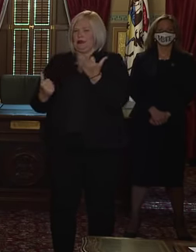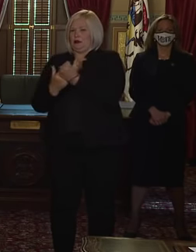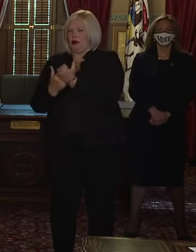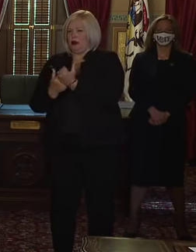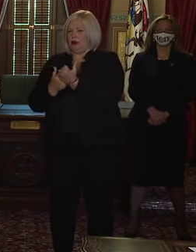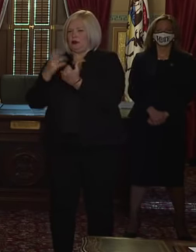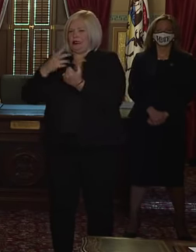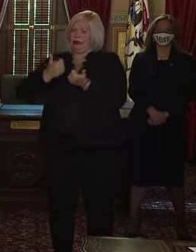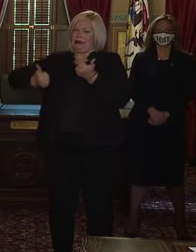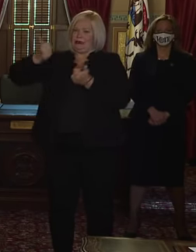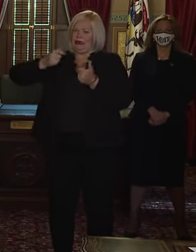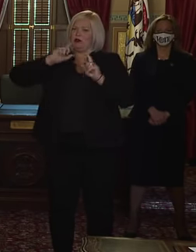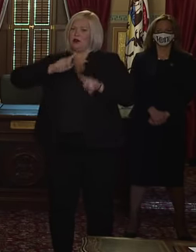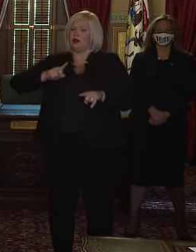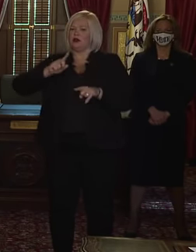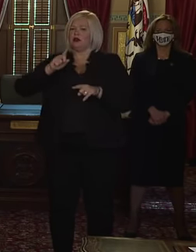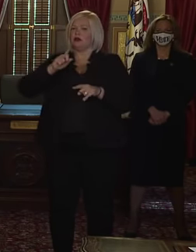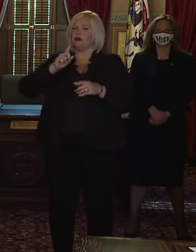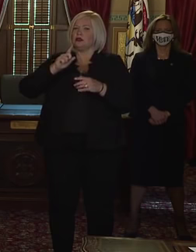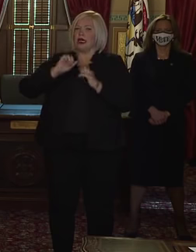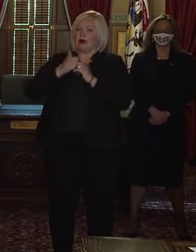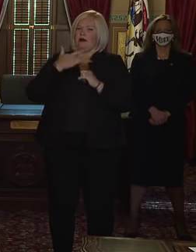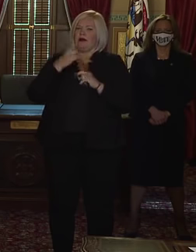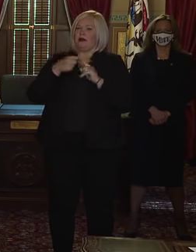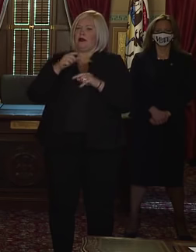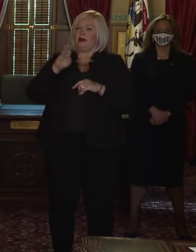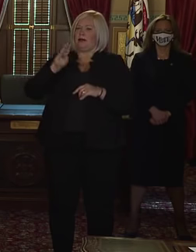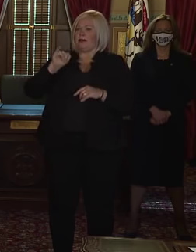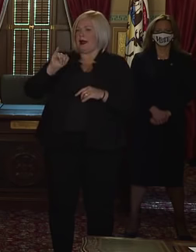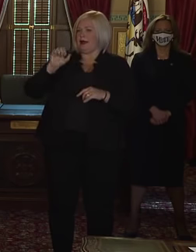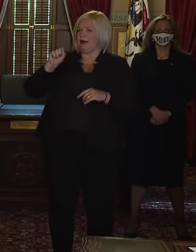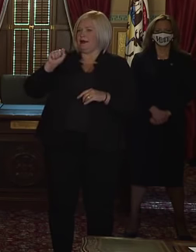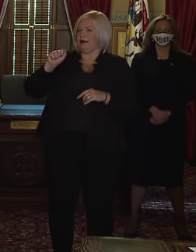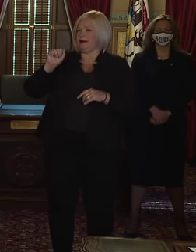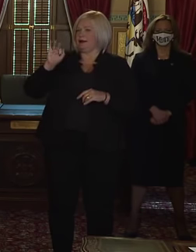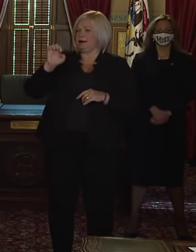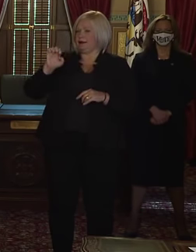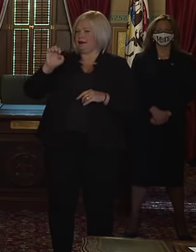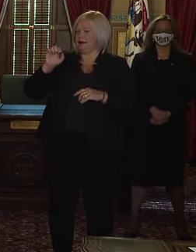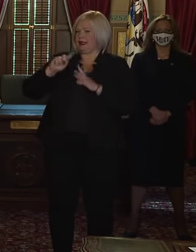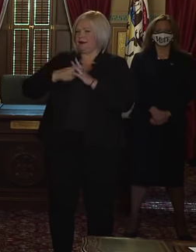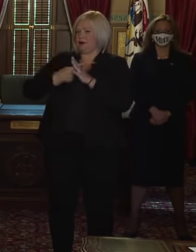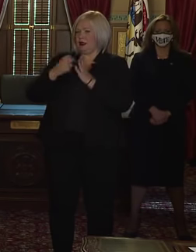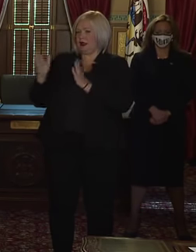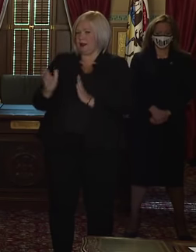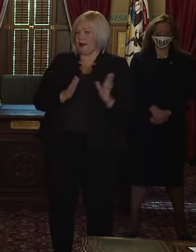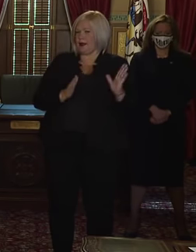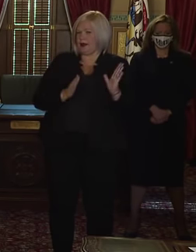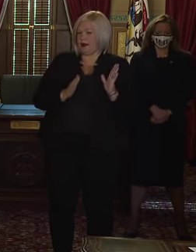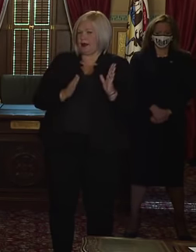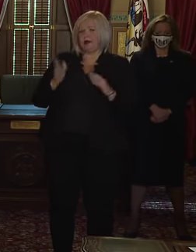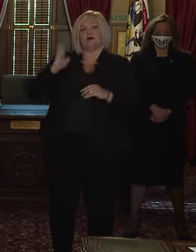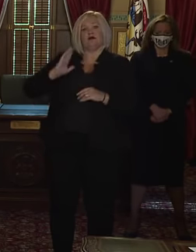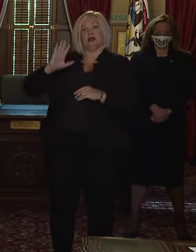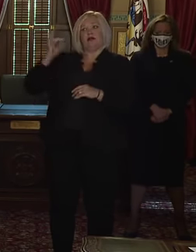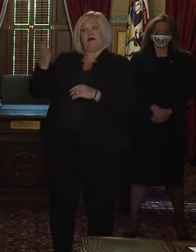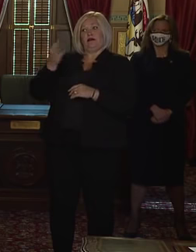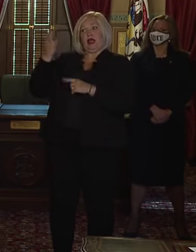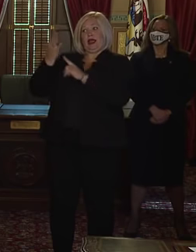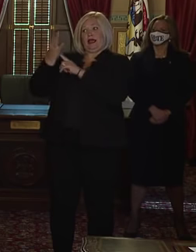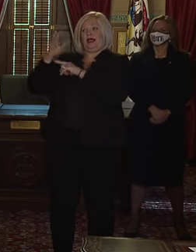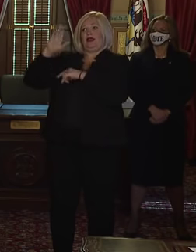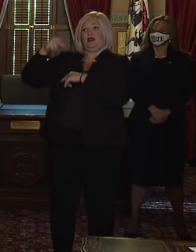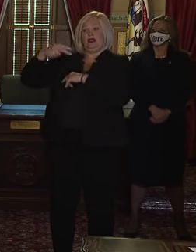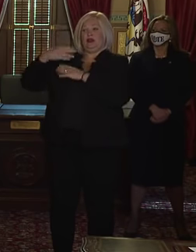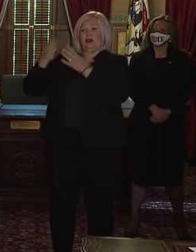stand on your My Safe Start plan? On Friday, the Upper Peninsula is supposed to slide back to Phase